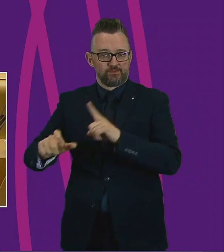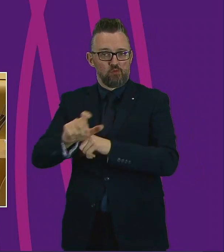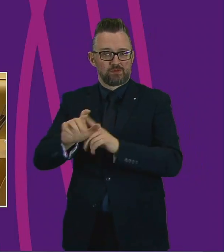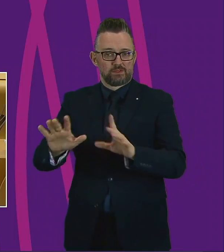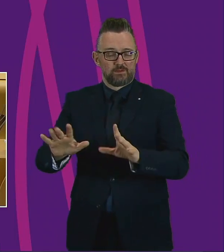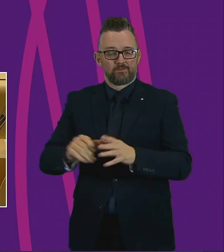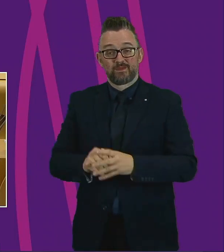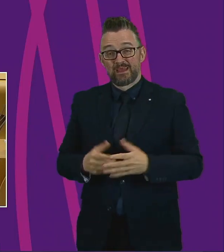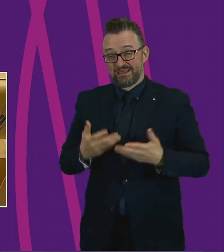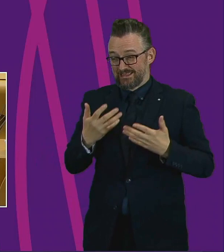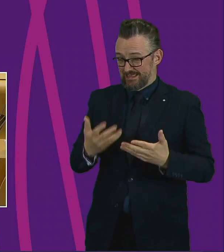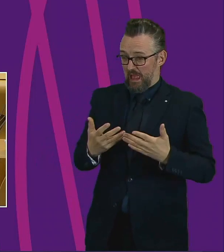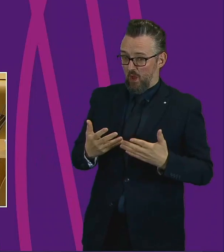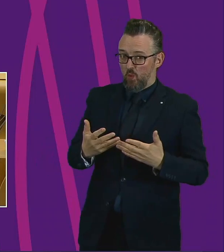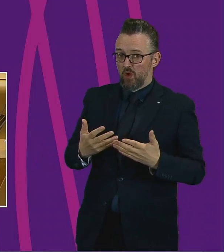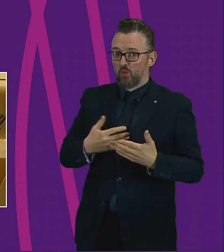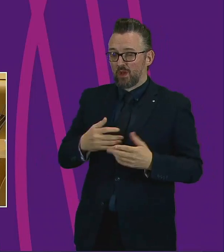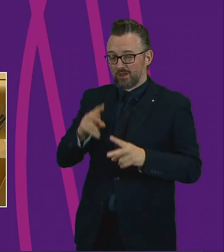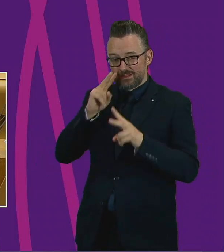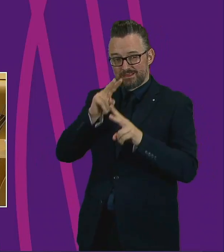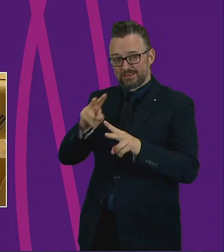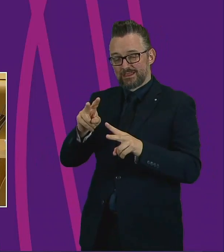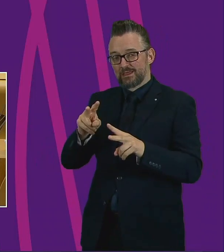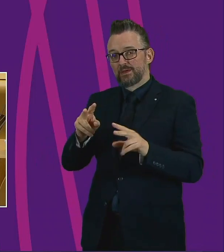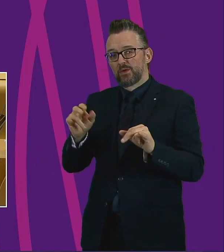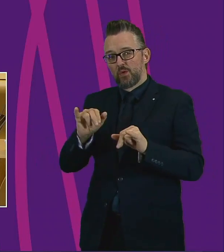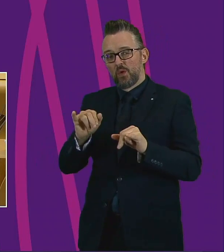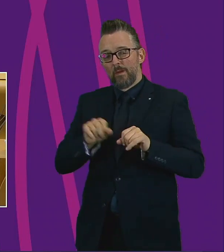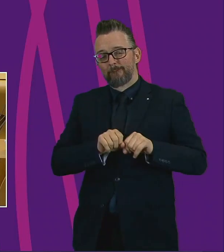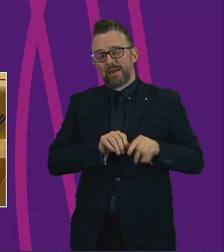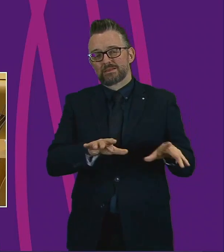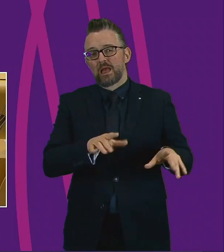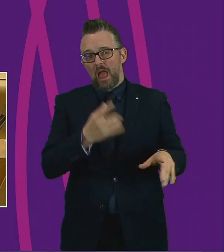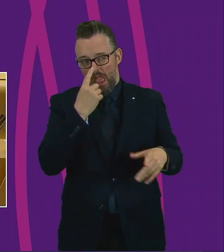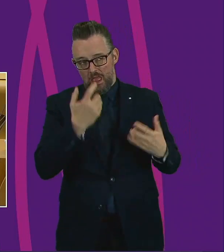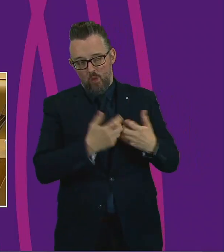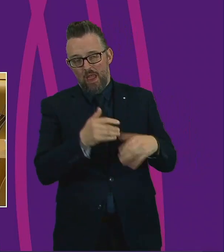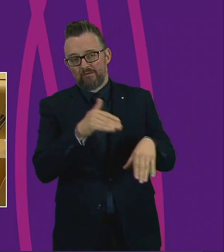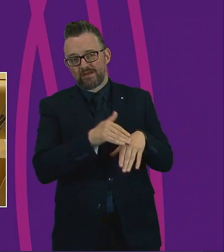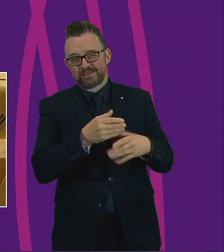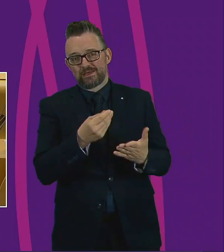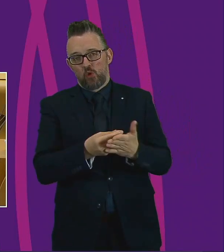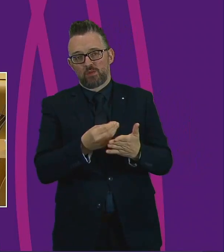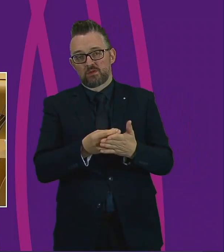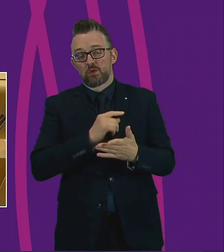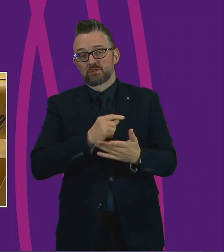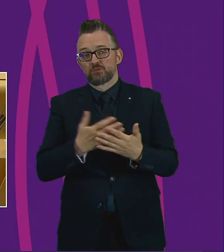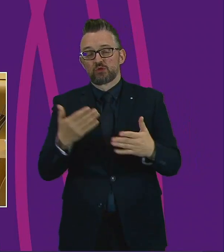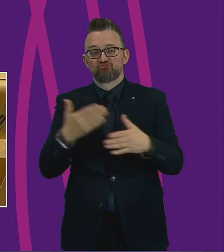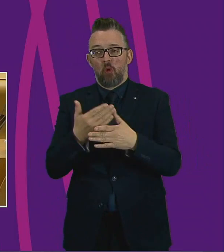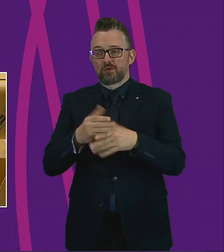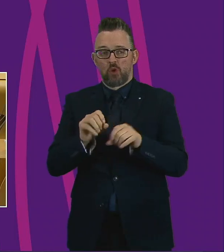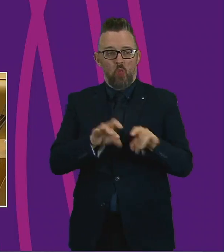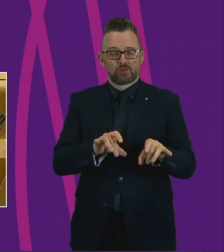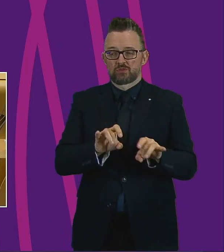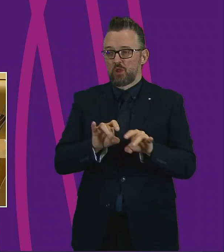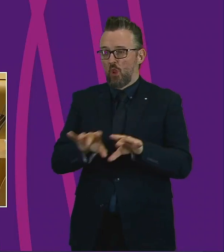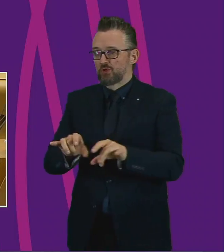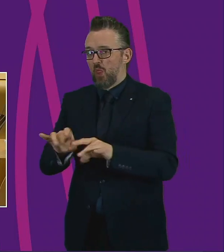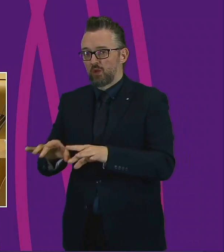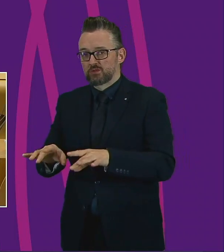we are now beginning to see the negative economic impact to the pandemic, as increasing numbers of jobs are lost and people lose their